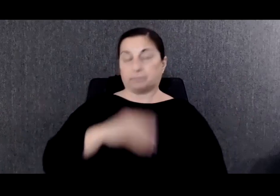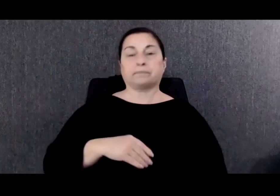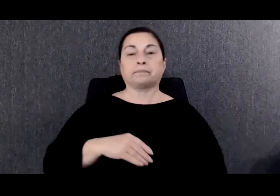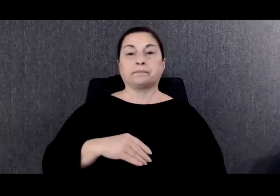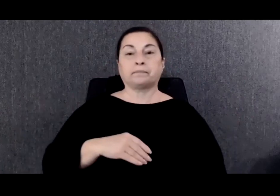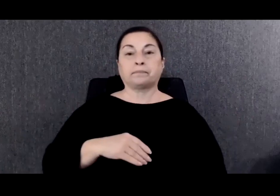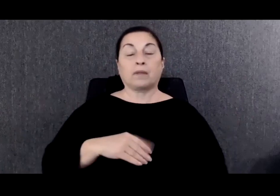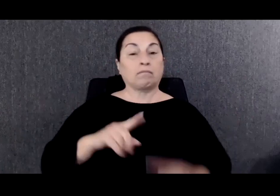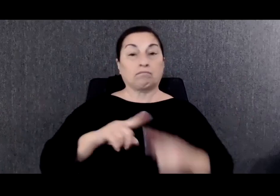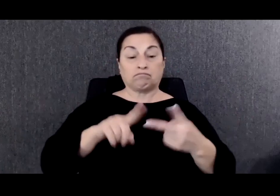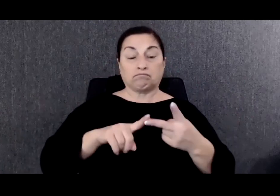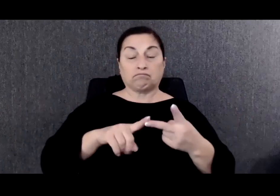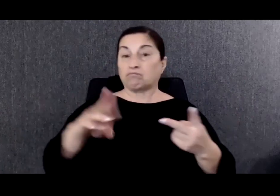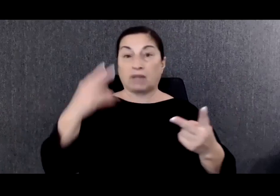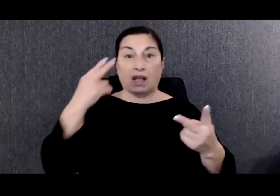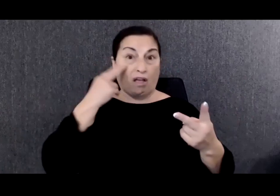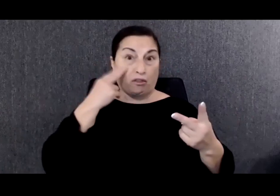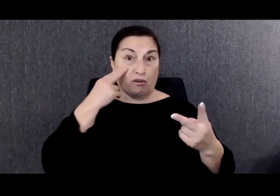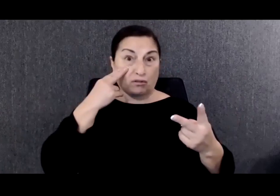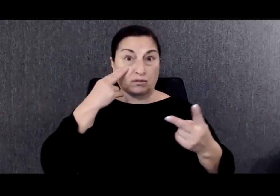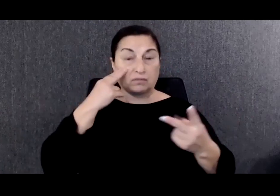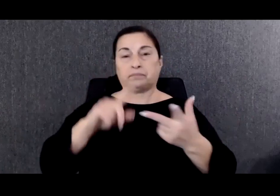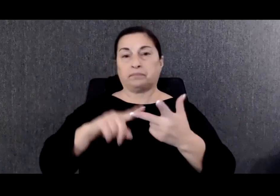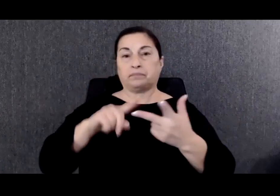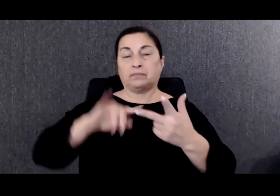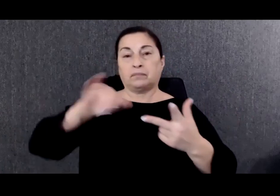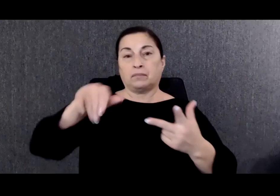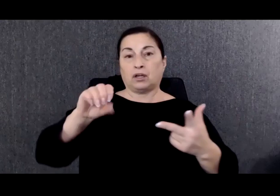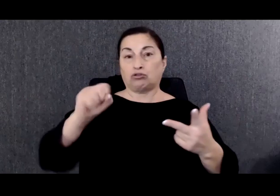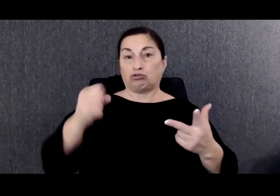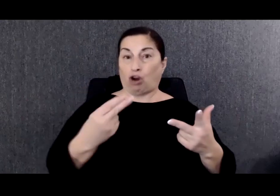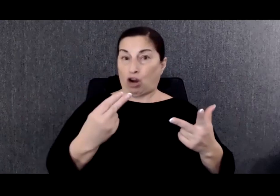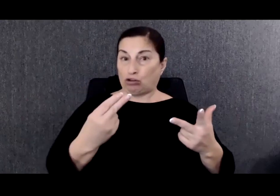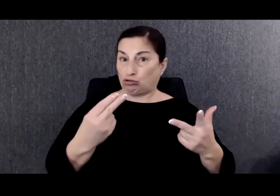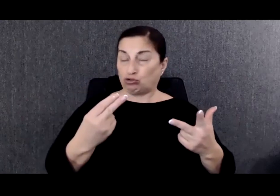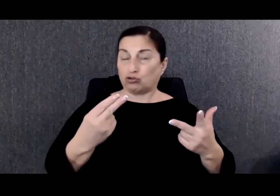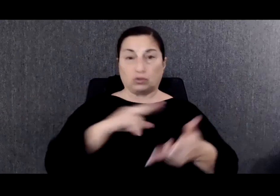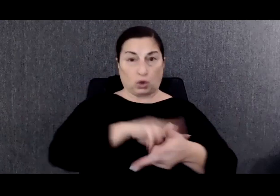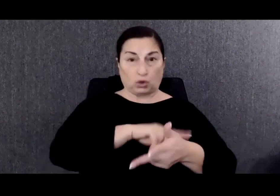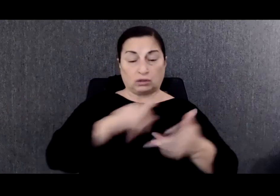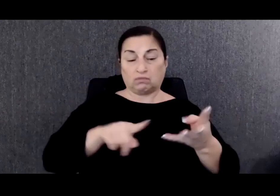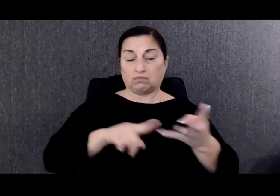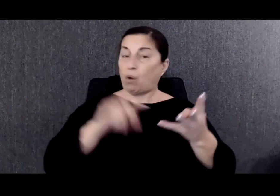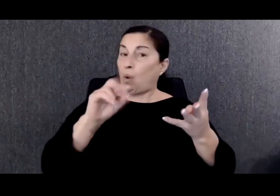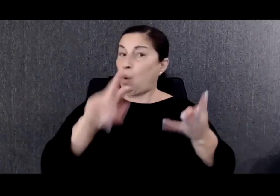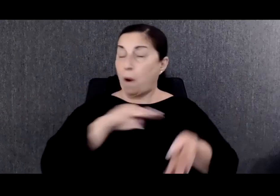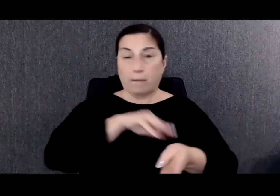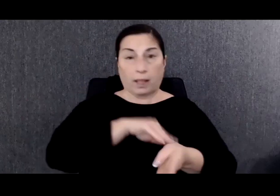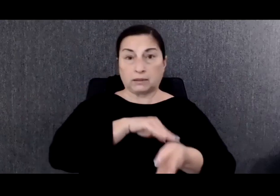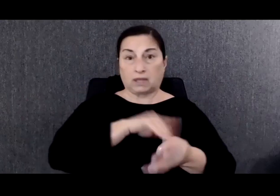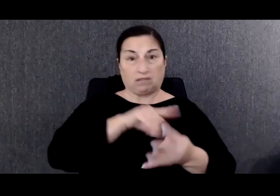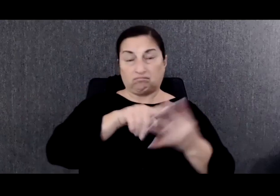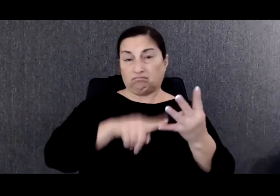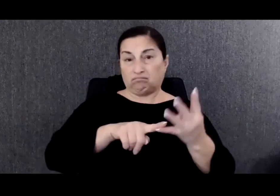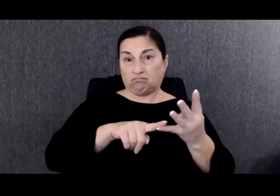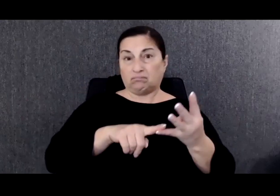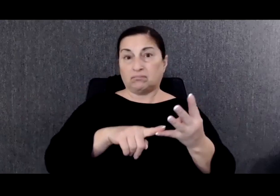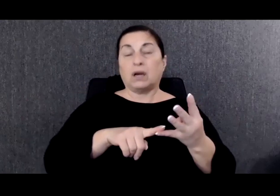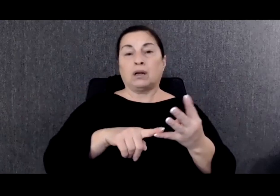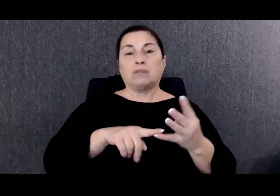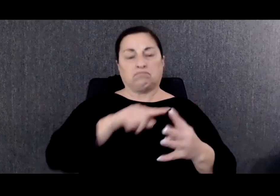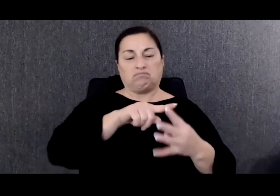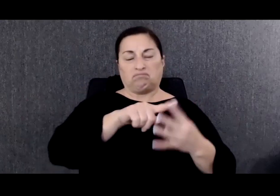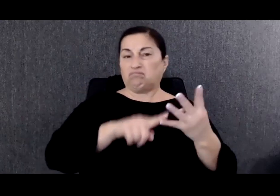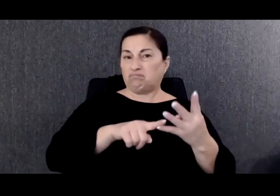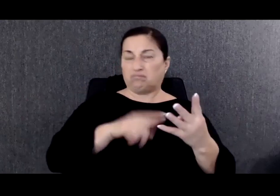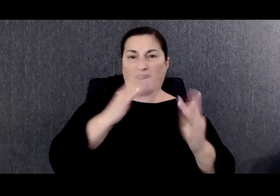to Heather, to Josh, or Melissa and Deb with the nursing